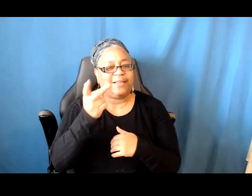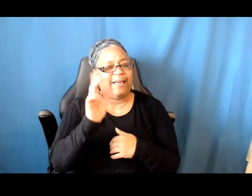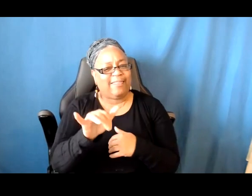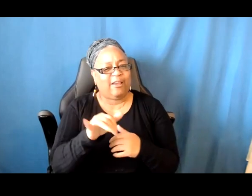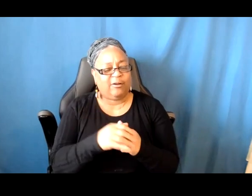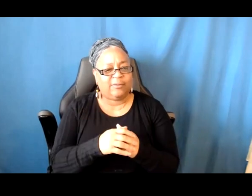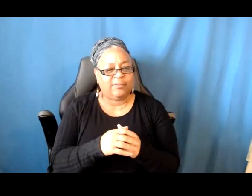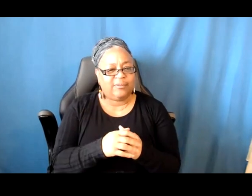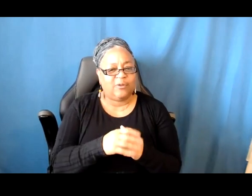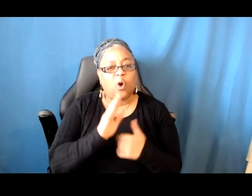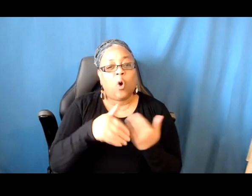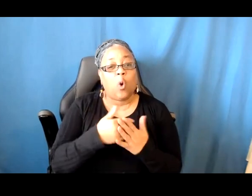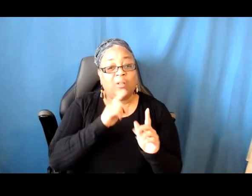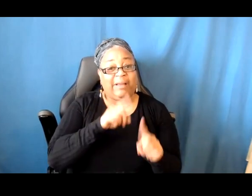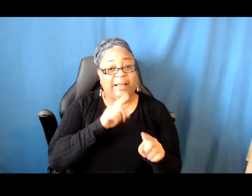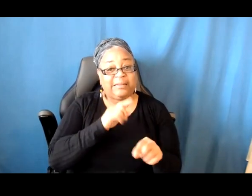and 200 words.